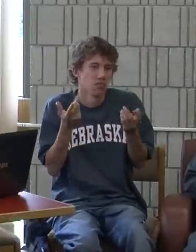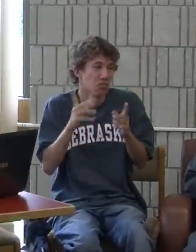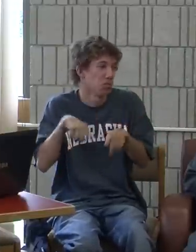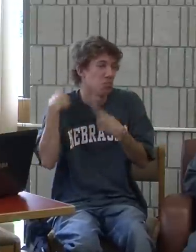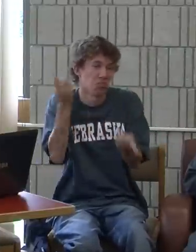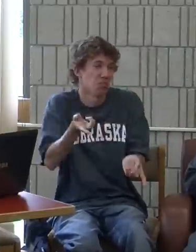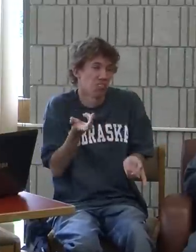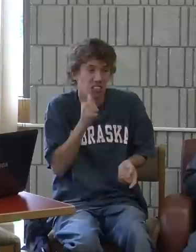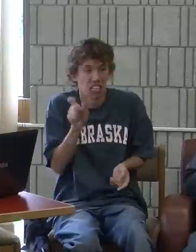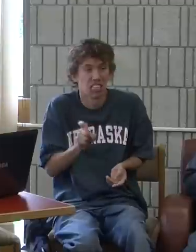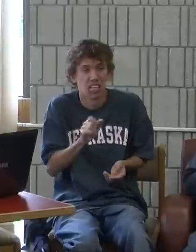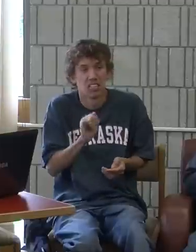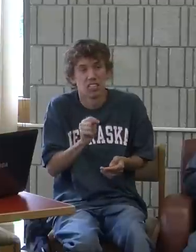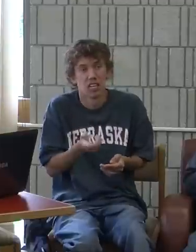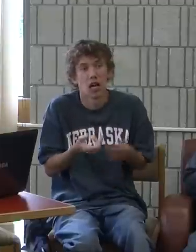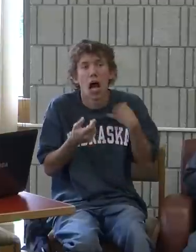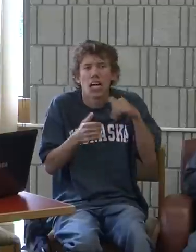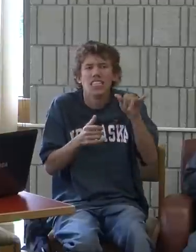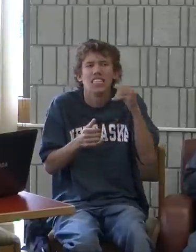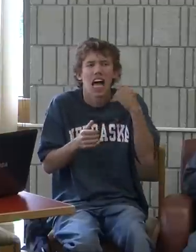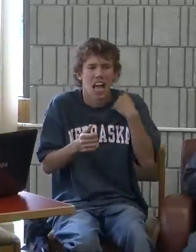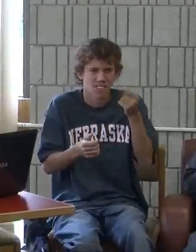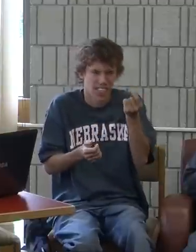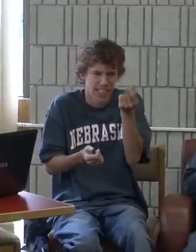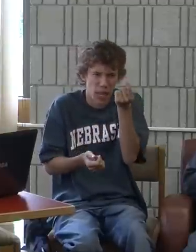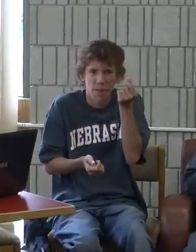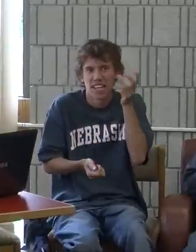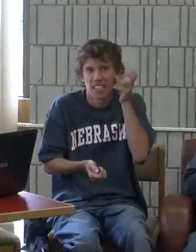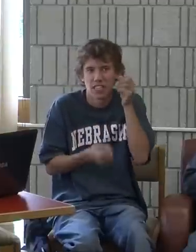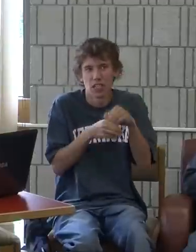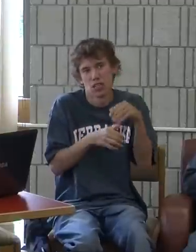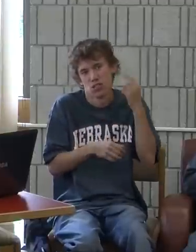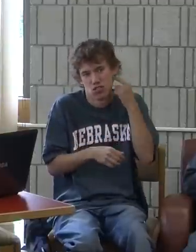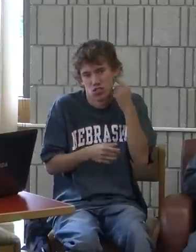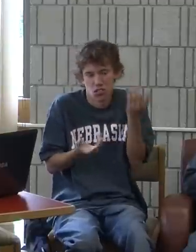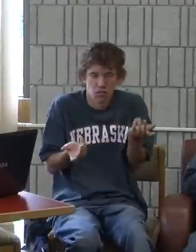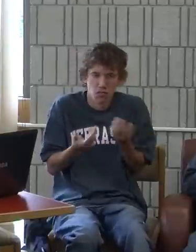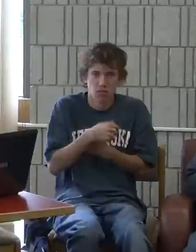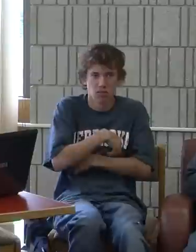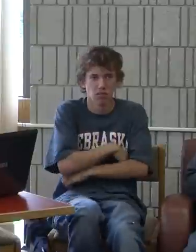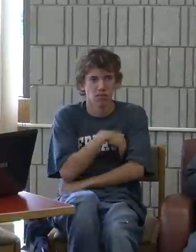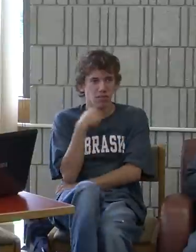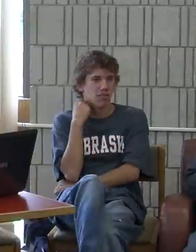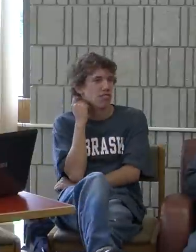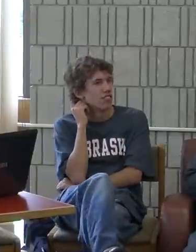took them off, and since then I haven't used them. And I still have a little bit of hearing in my left ear.